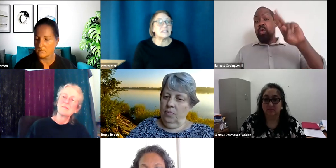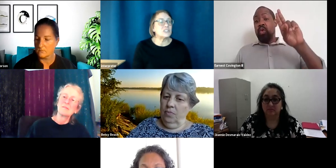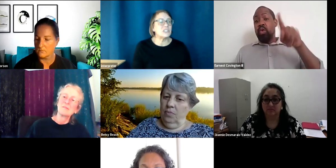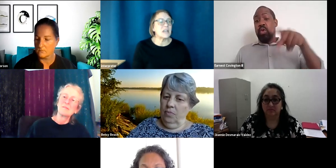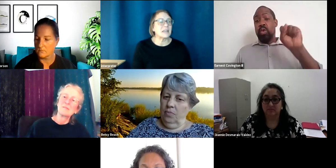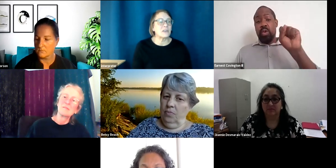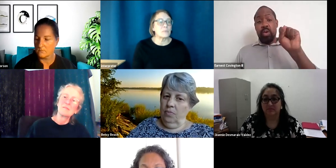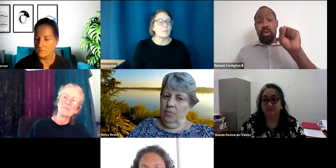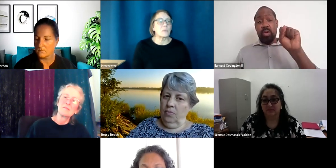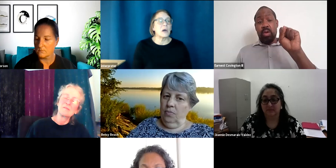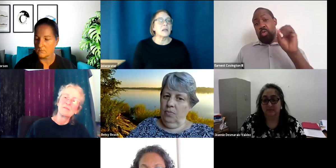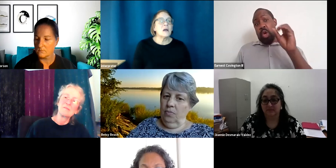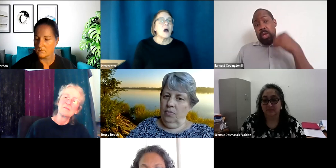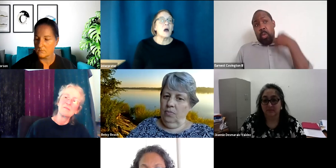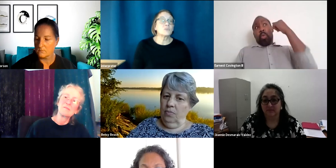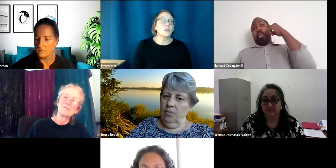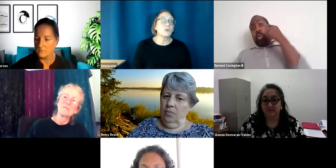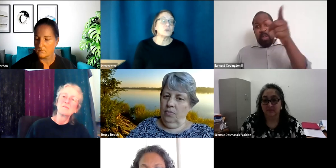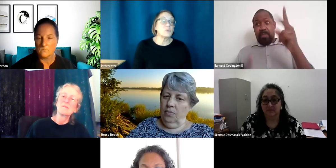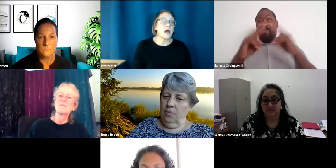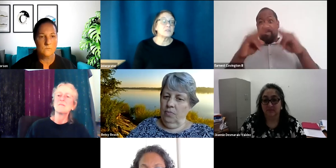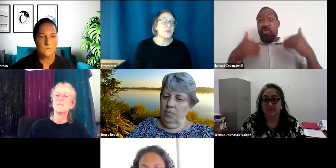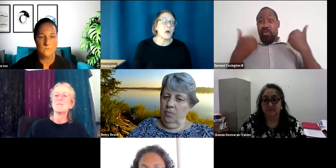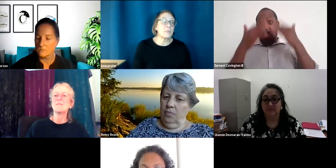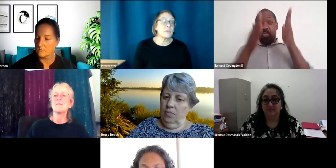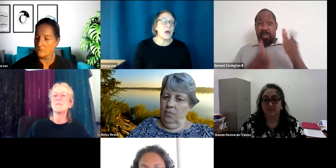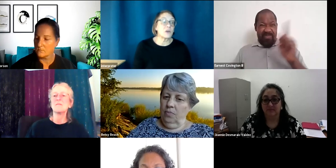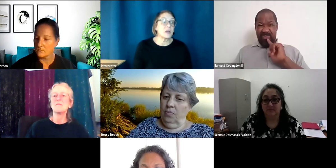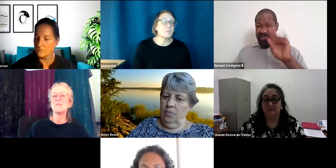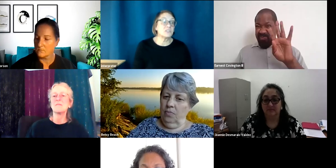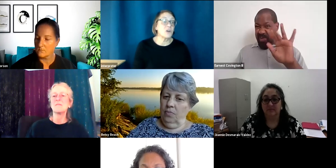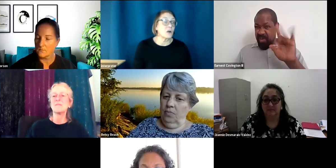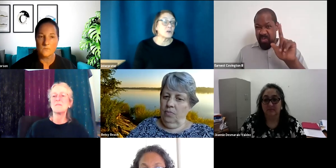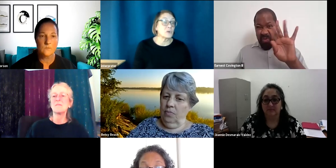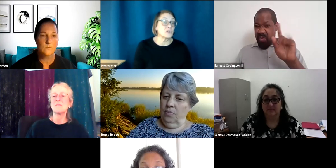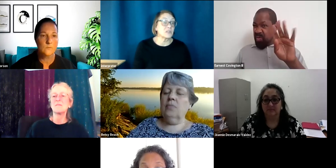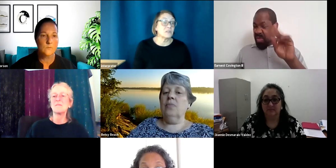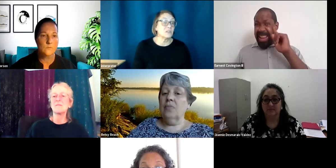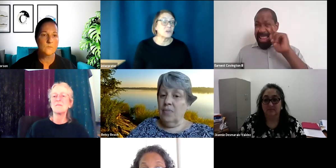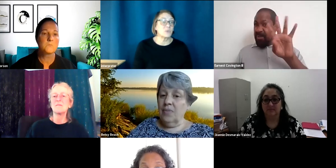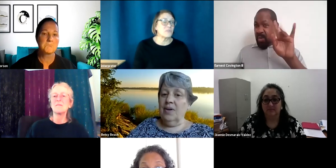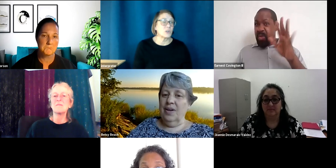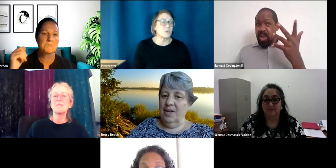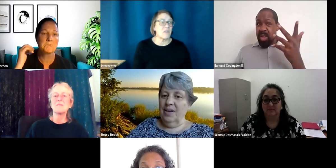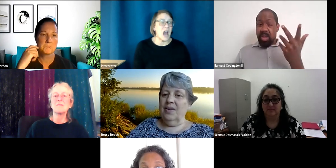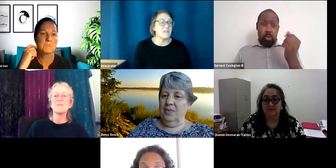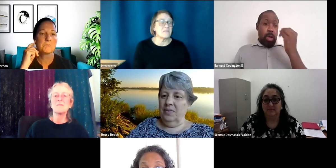SCG, I can't remember, but he's working for UPS. So I thought maybe about him. He's a younger person, know, 24 to five.